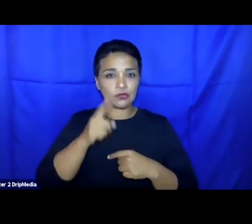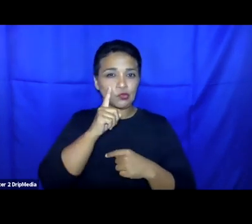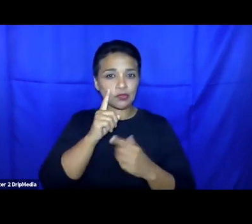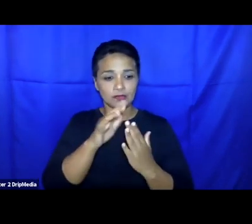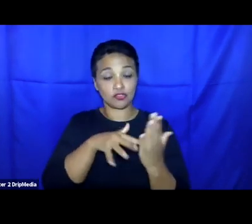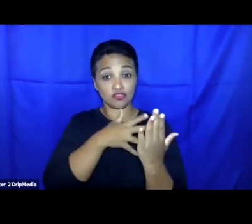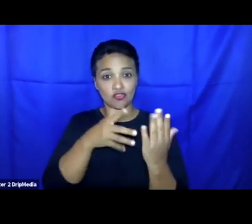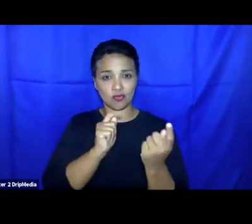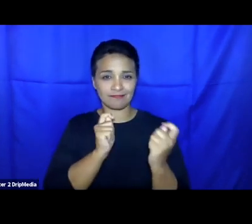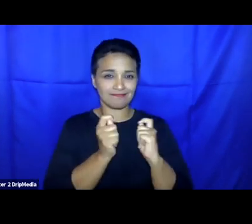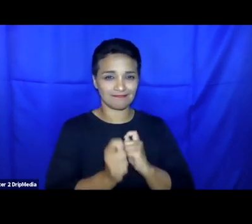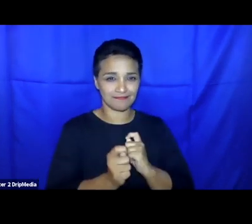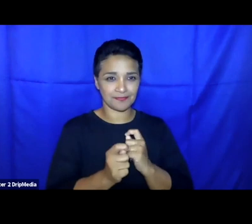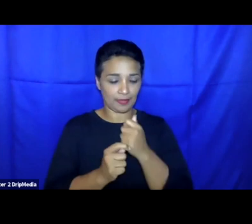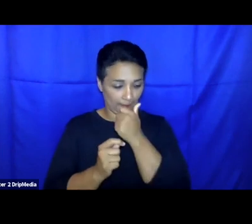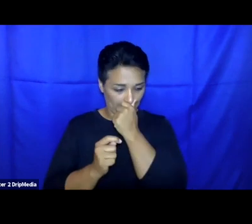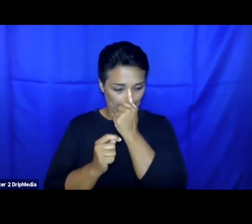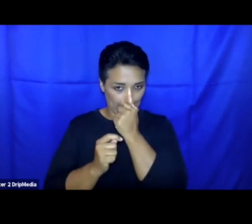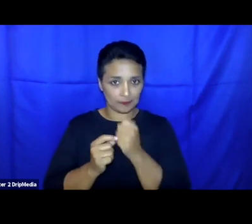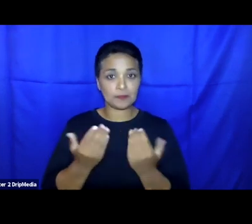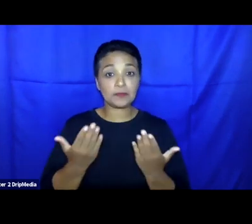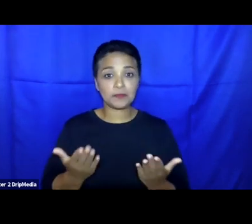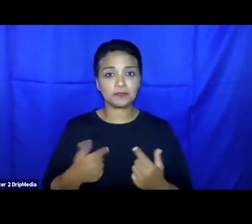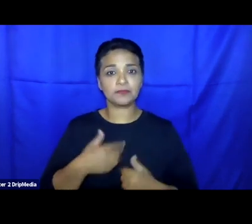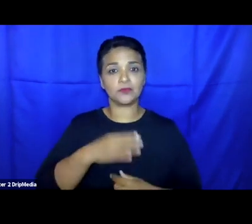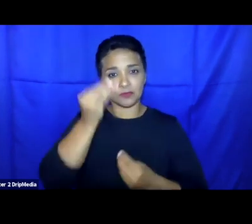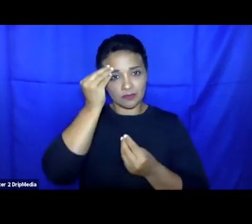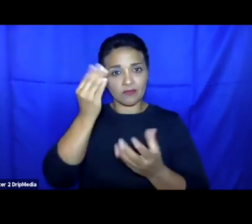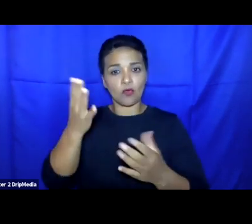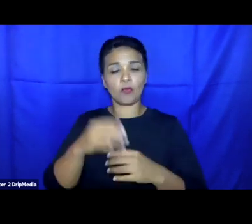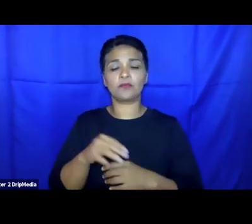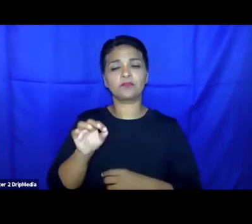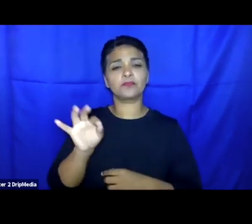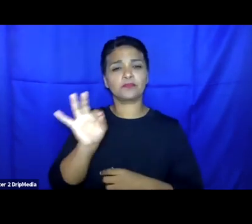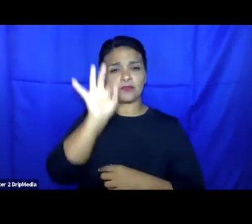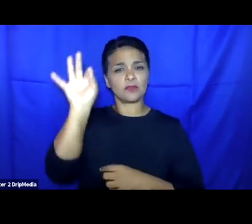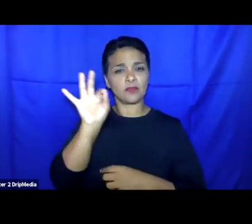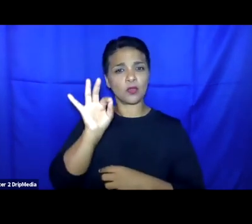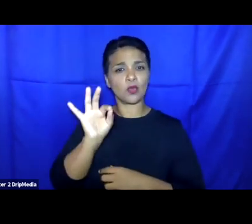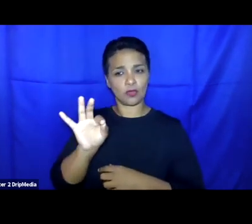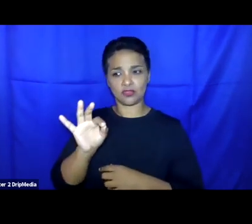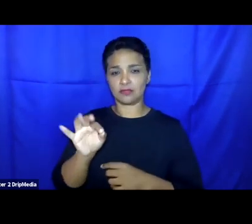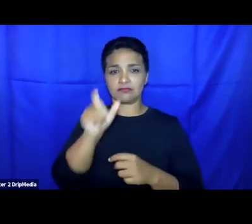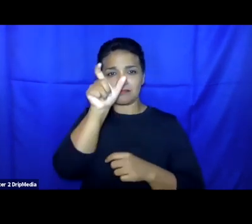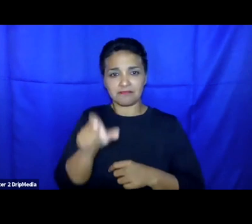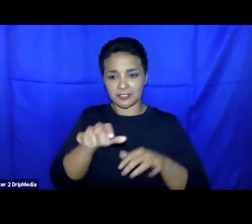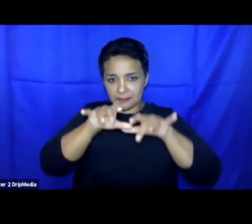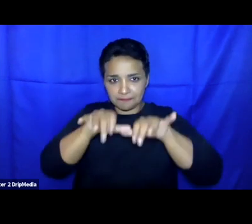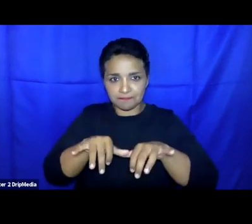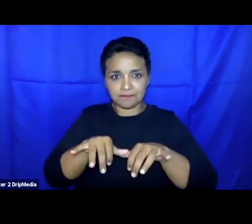to address immediately some of the questions from the audience. And there is, in particular, one question that